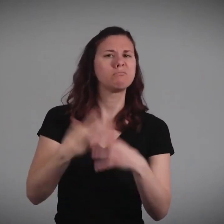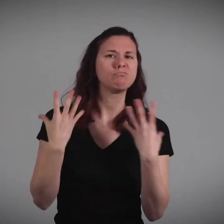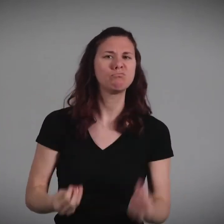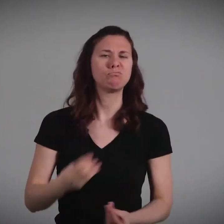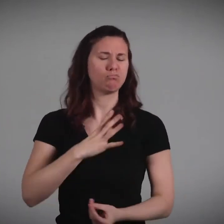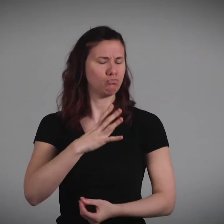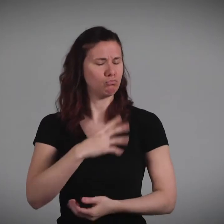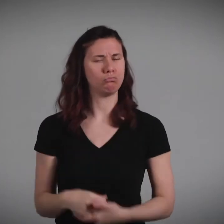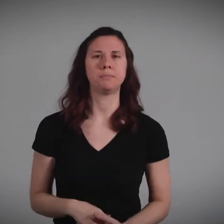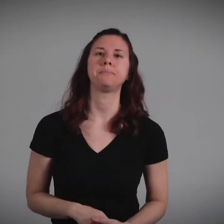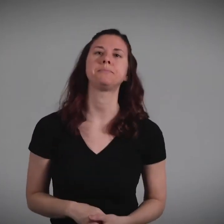routine.